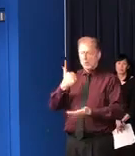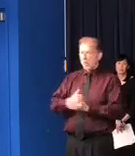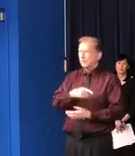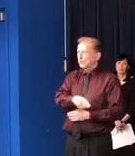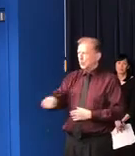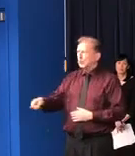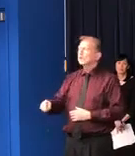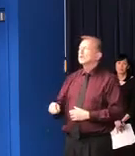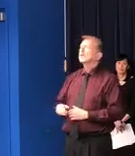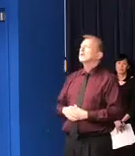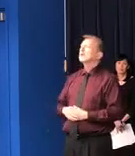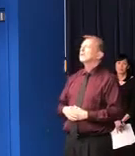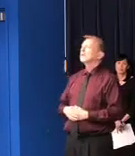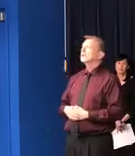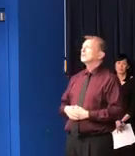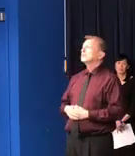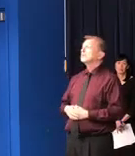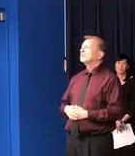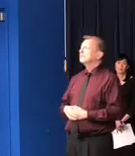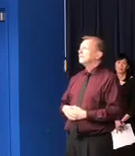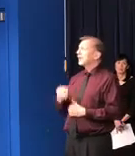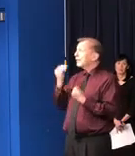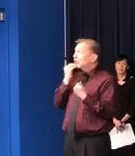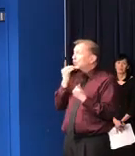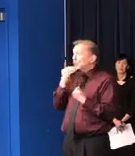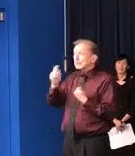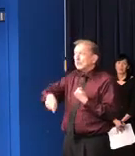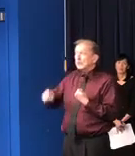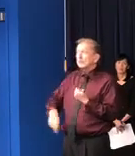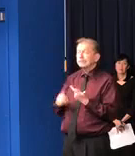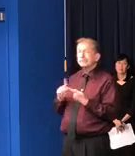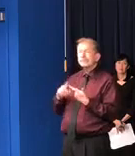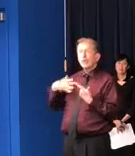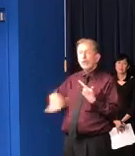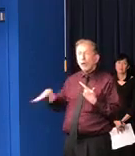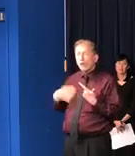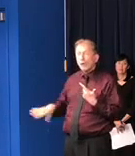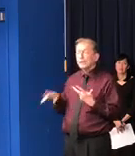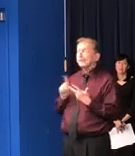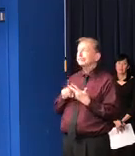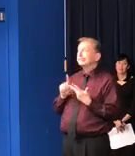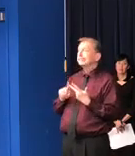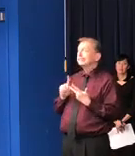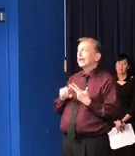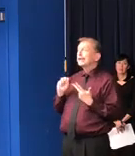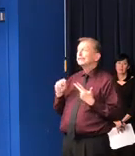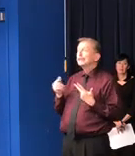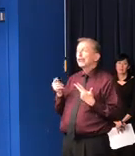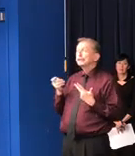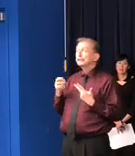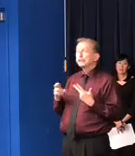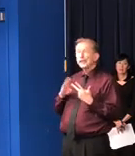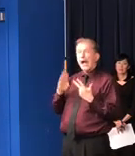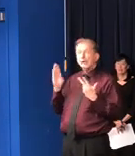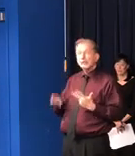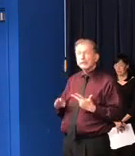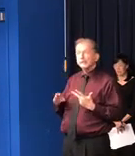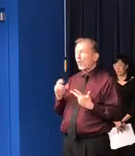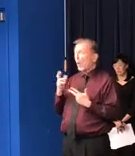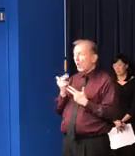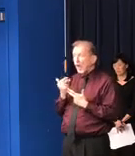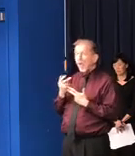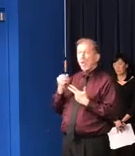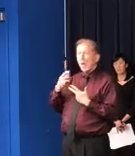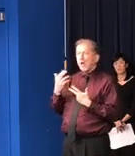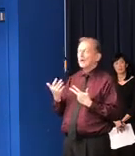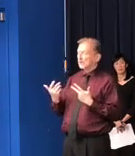to invest in that, you know, food, clothing, shelter, the basic needs that people have. You know, there are people